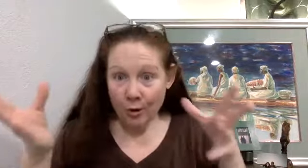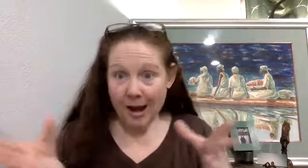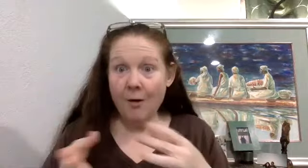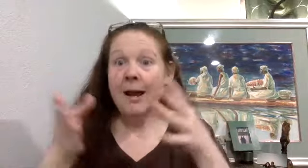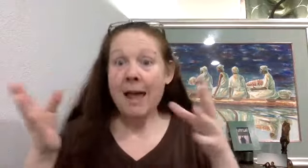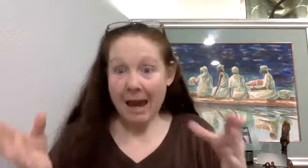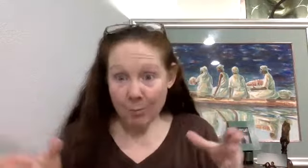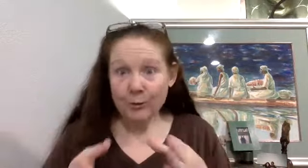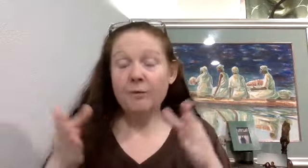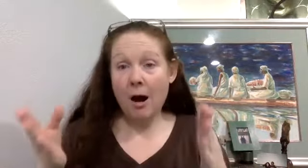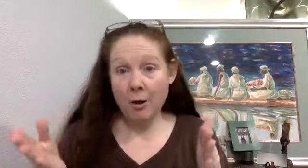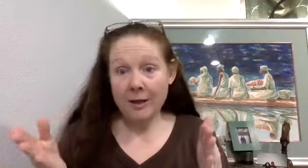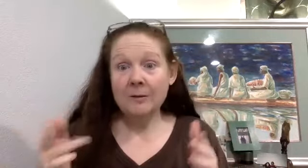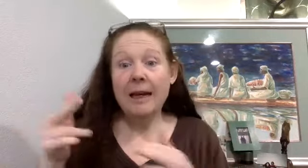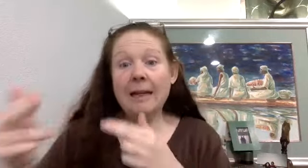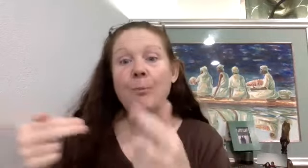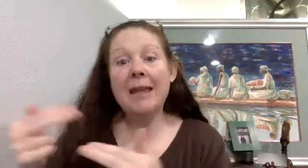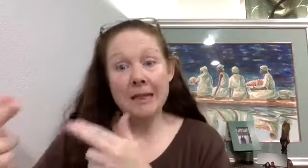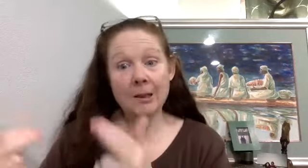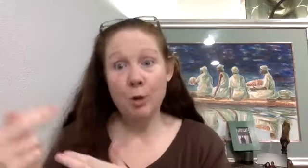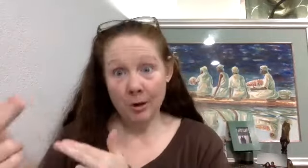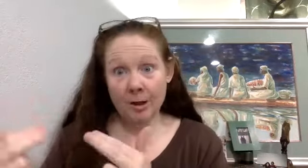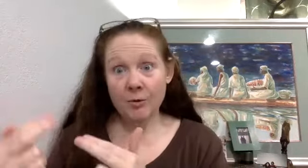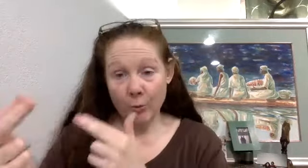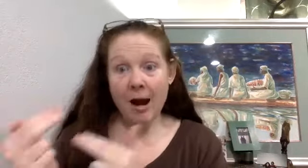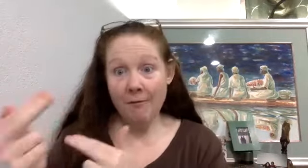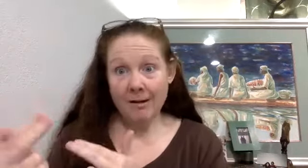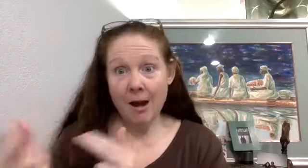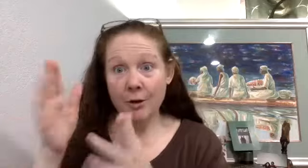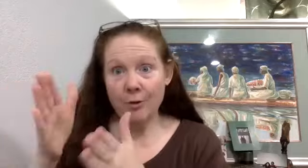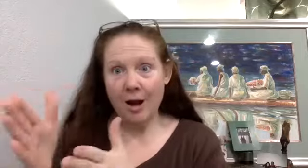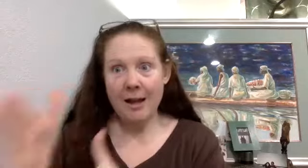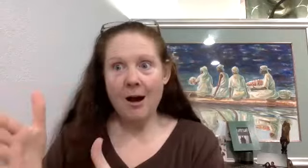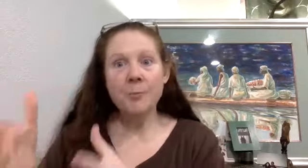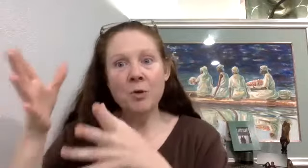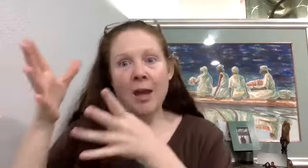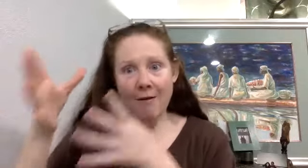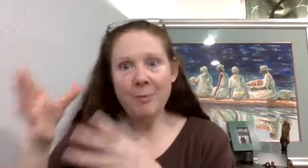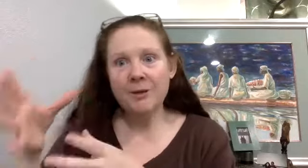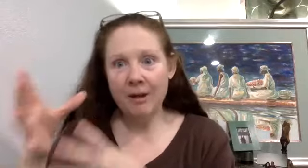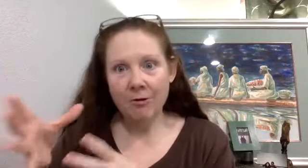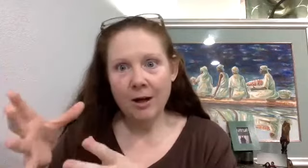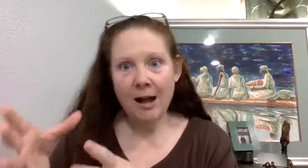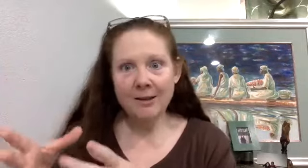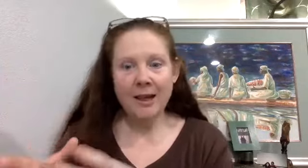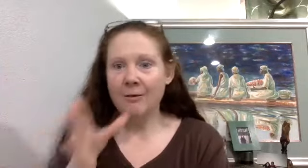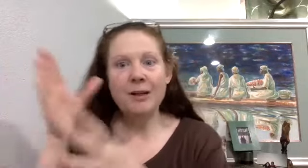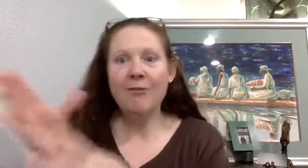now able to follow his lead and make these communities that we're having now, that you and I now have a piece of evergreen content. And if we never